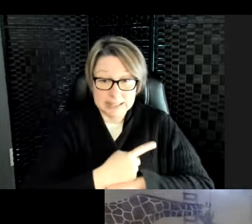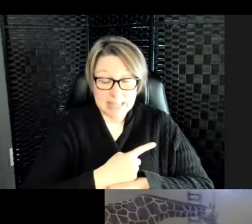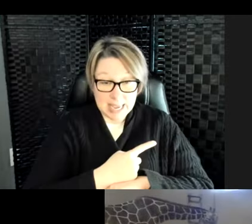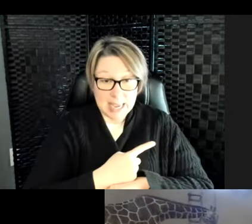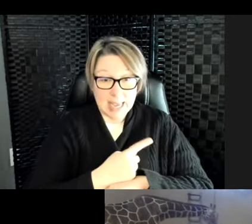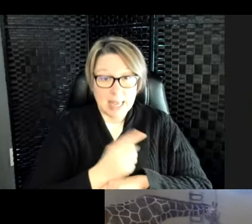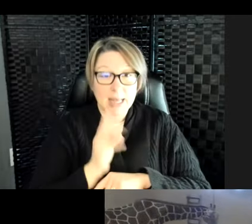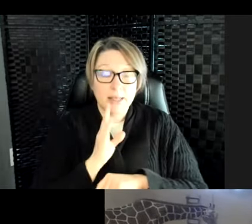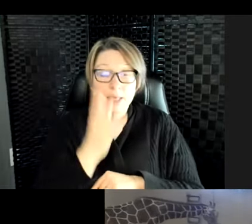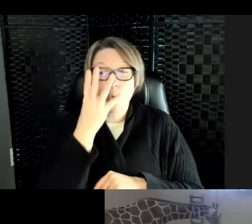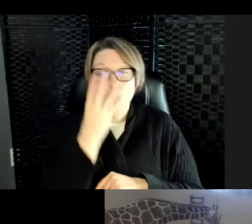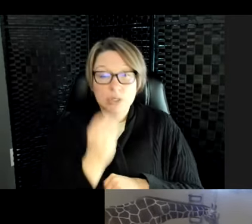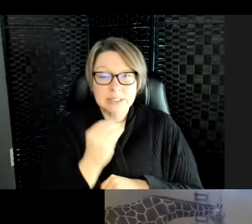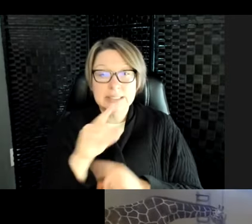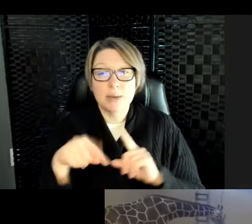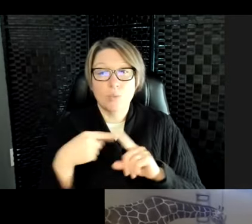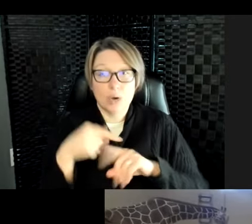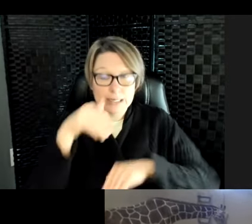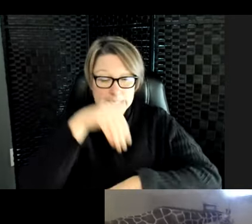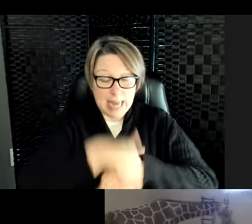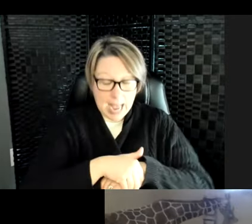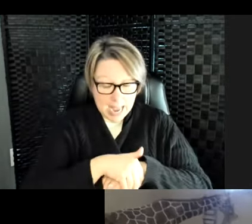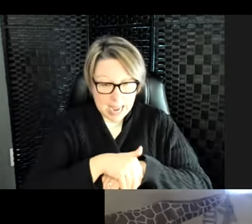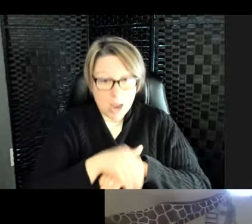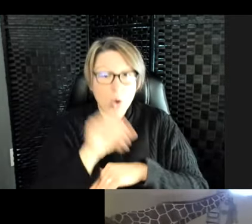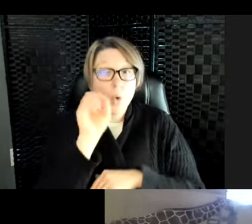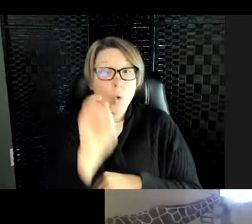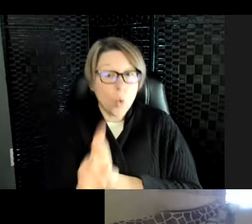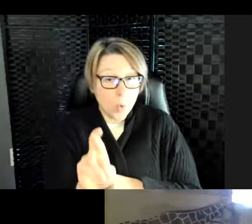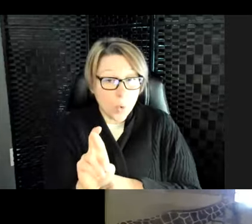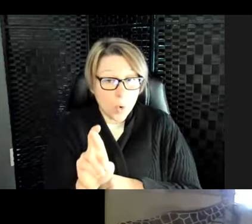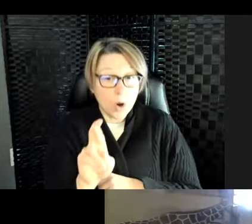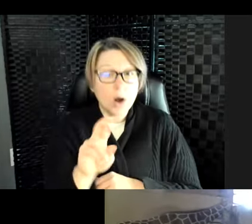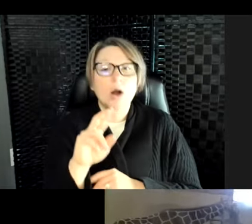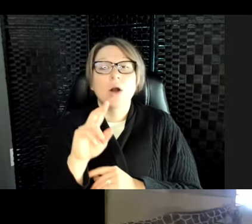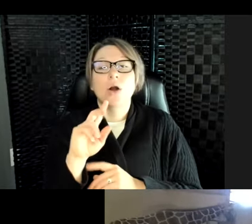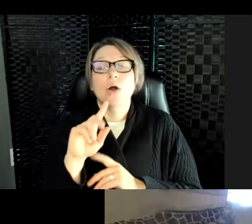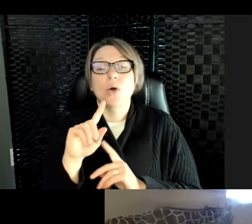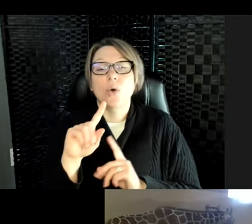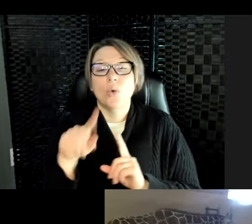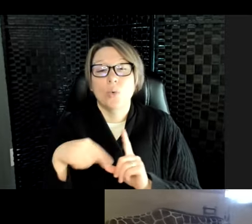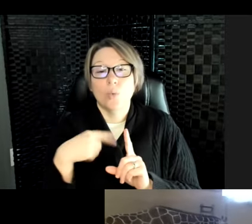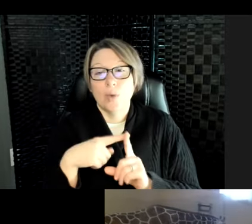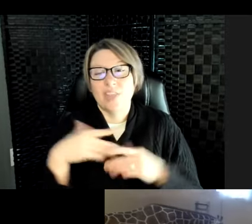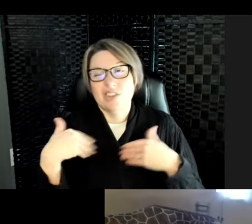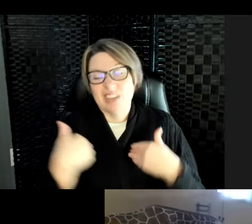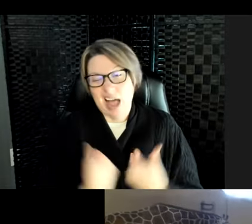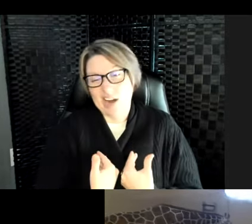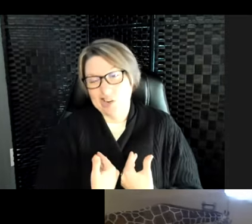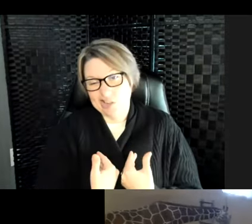when it is nighttime or when they are just tired. Those sharks